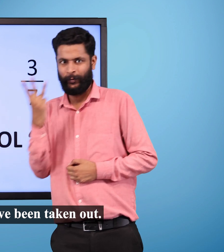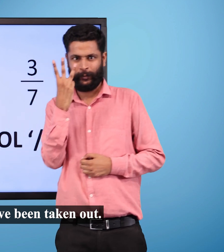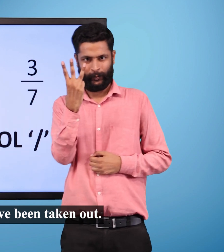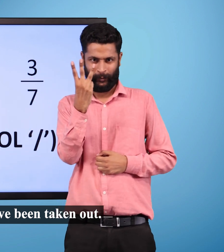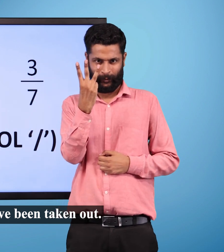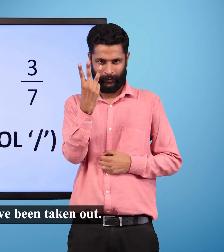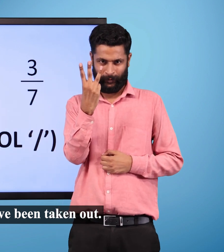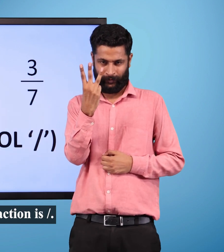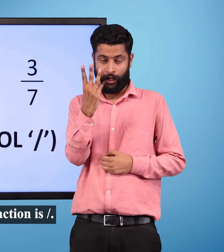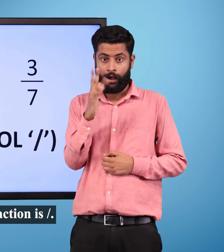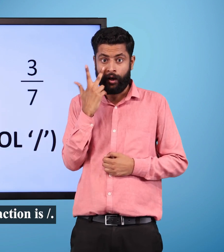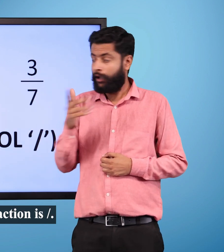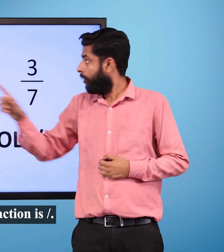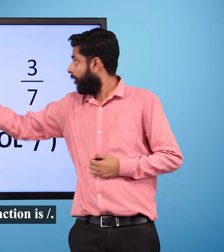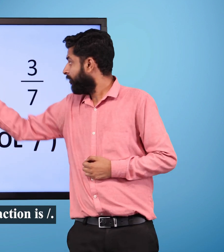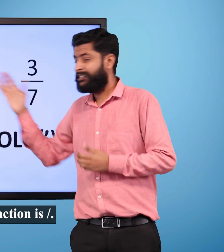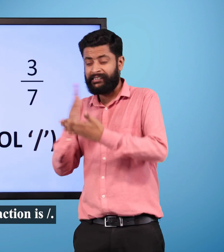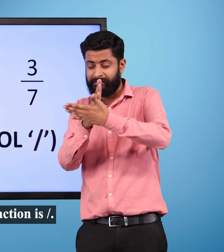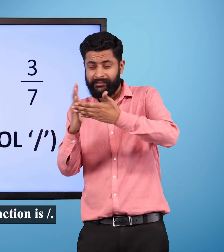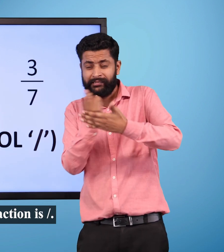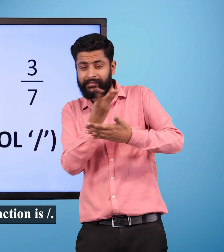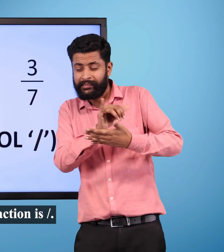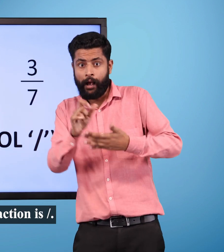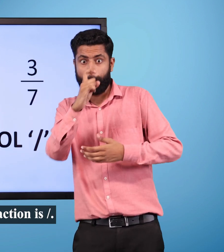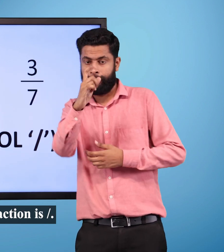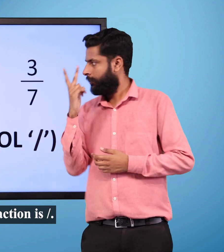taken out the symbol for a fraction is forward slash